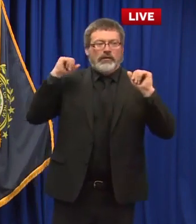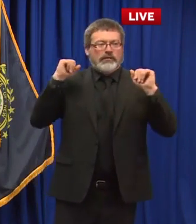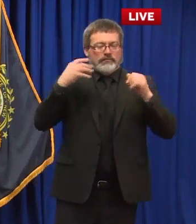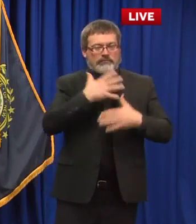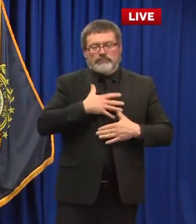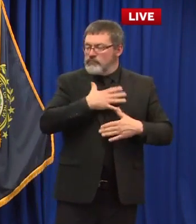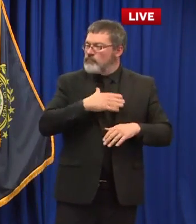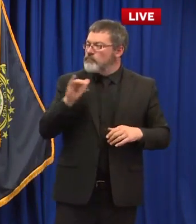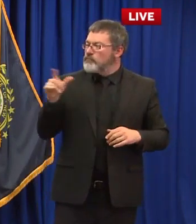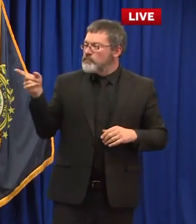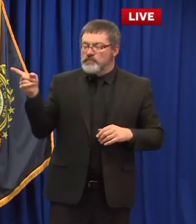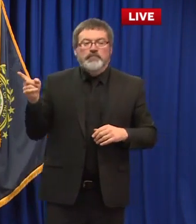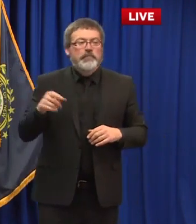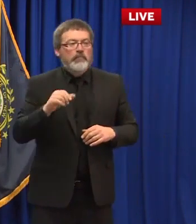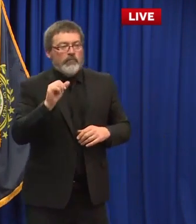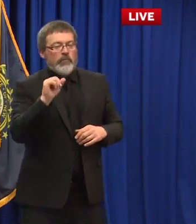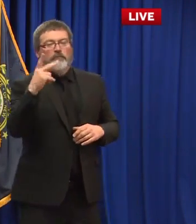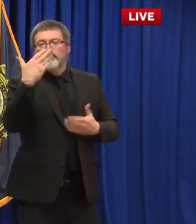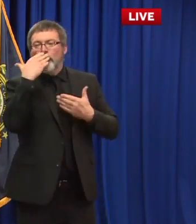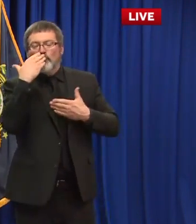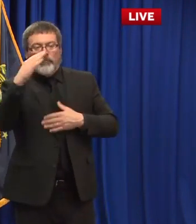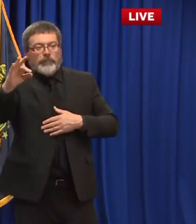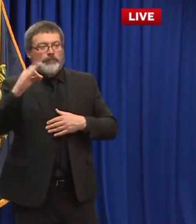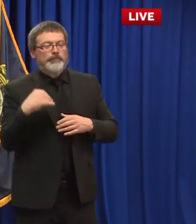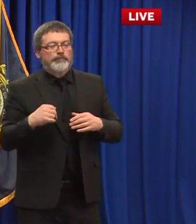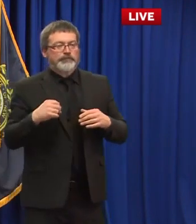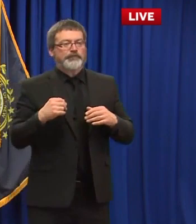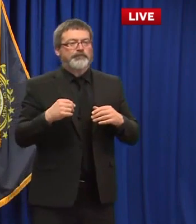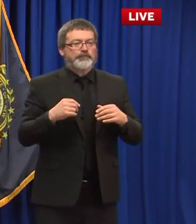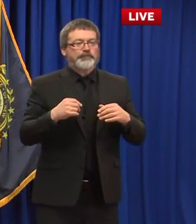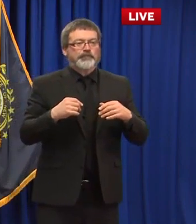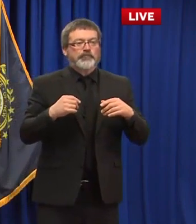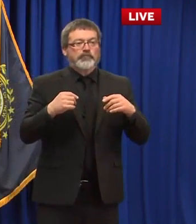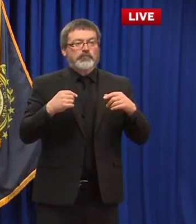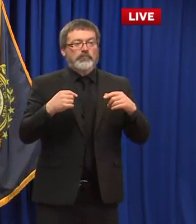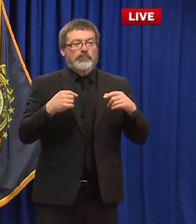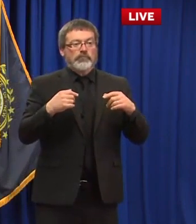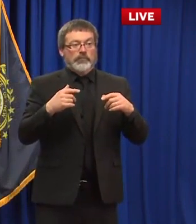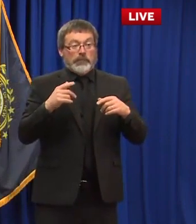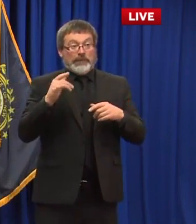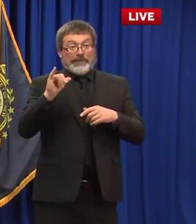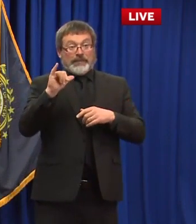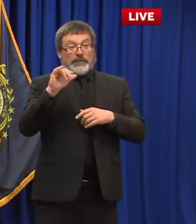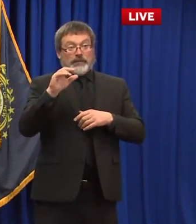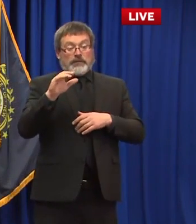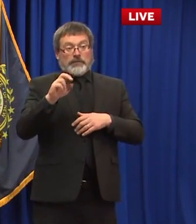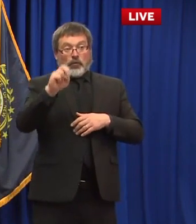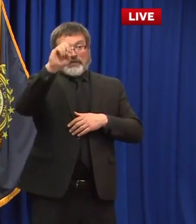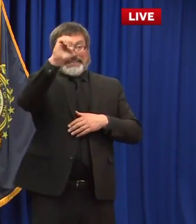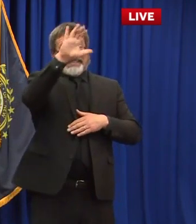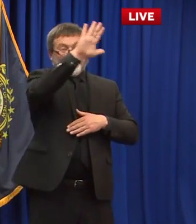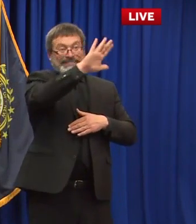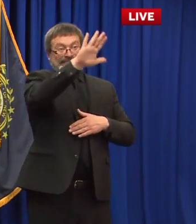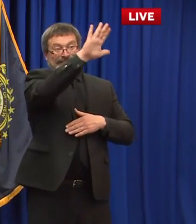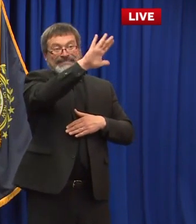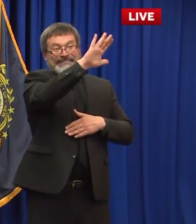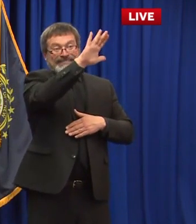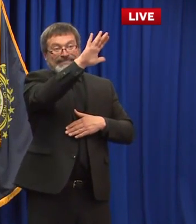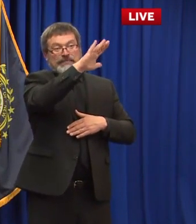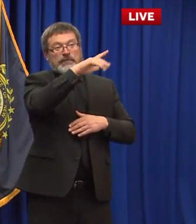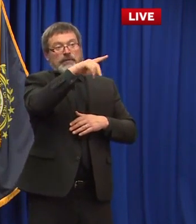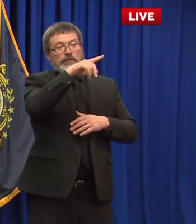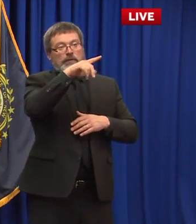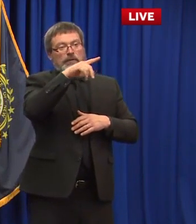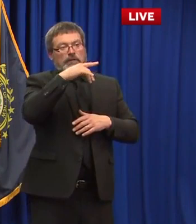um outdoor gym so we we are one of the first states in the northeast to really allow these uh more structured gym settings of